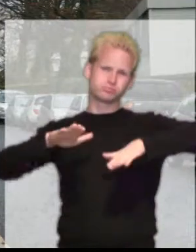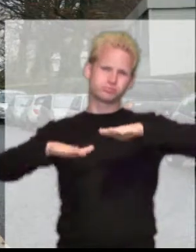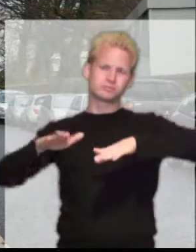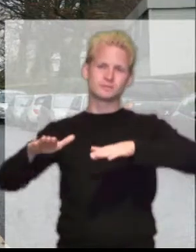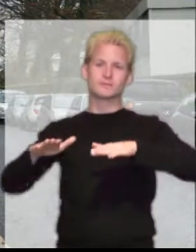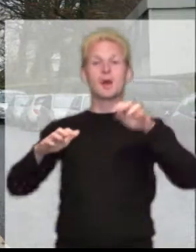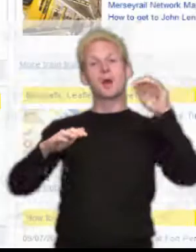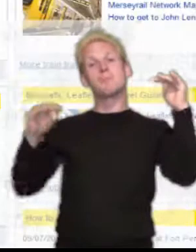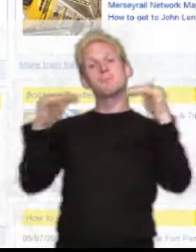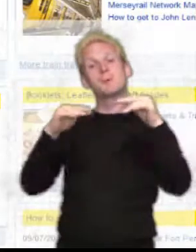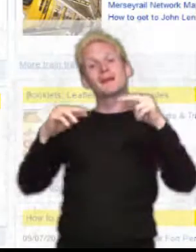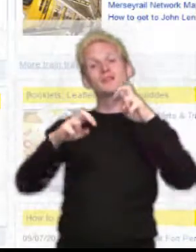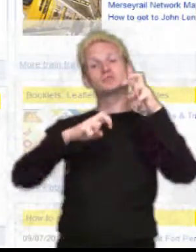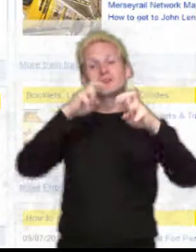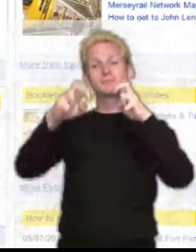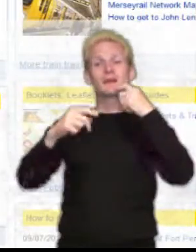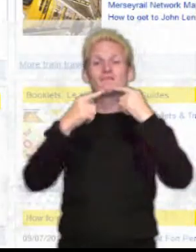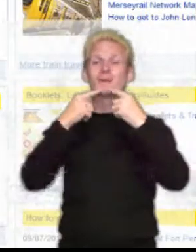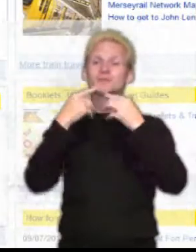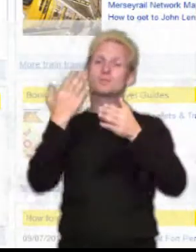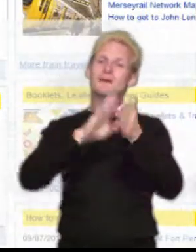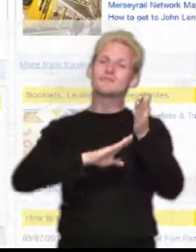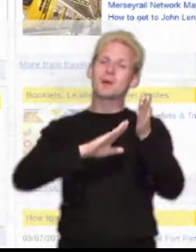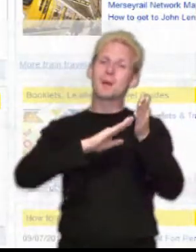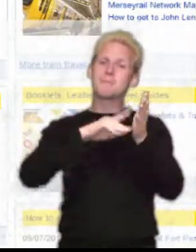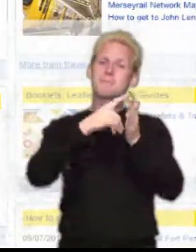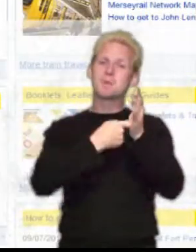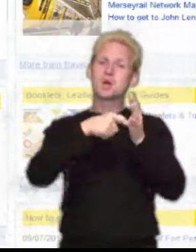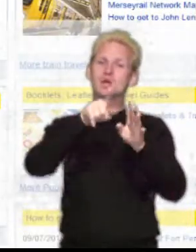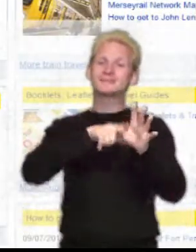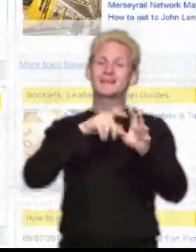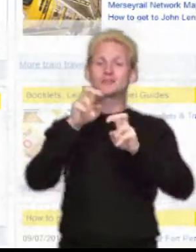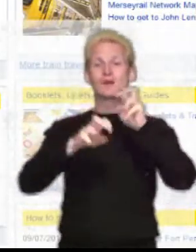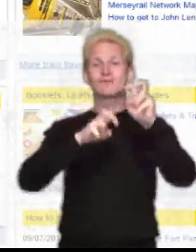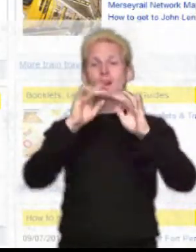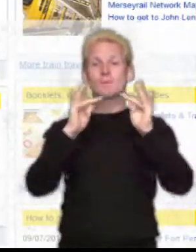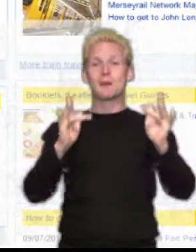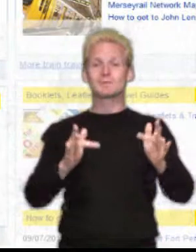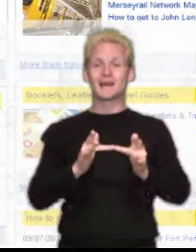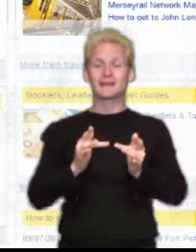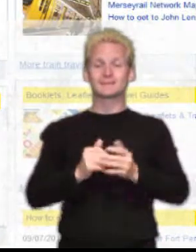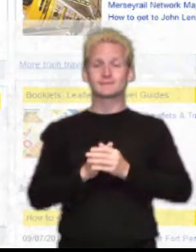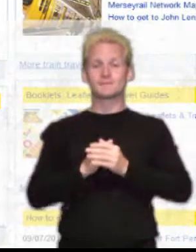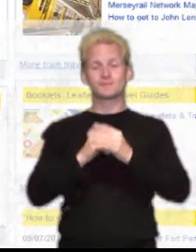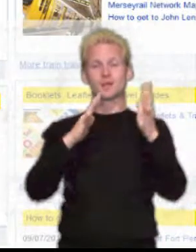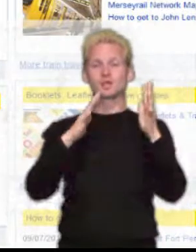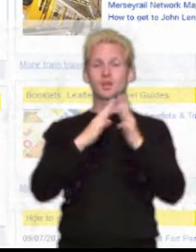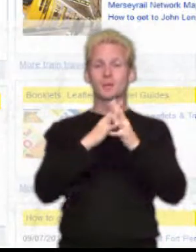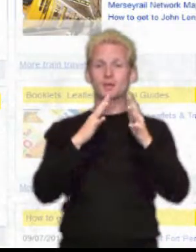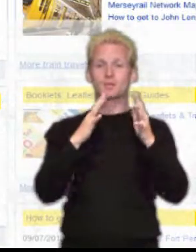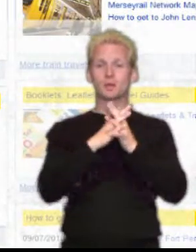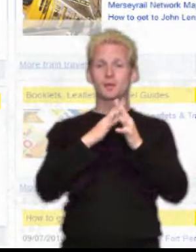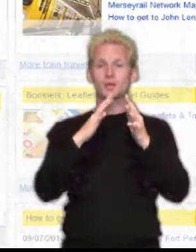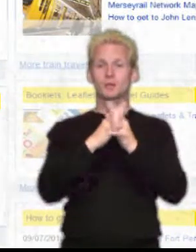More public transport access information on Mersey Travel website www